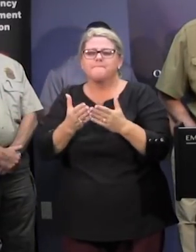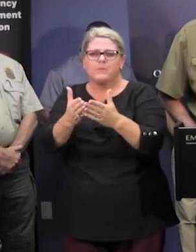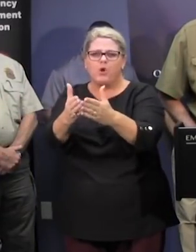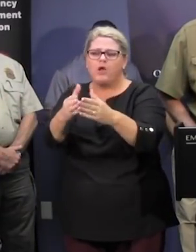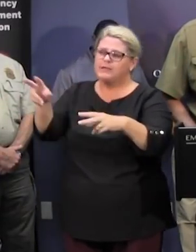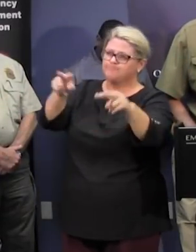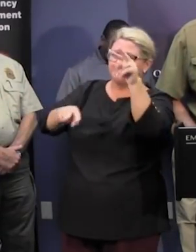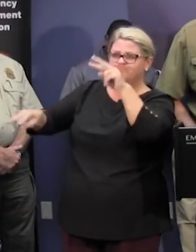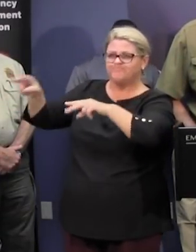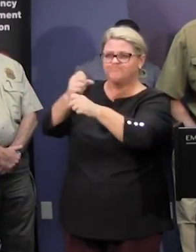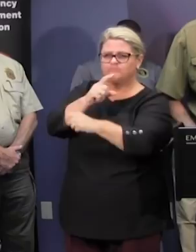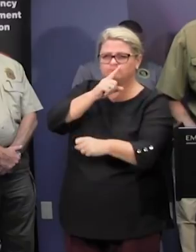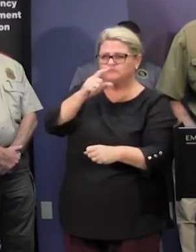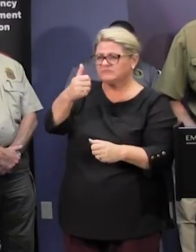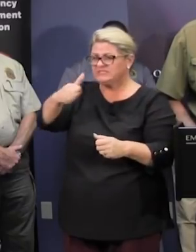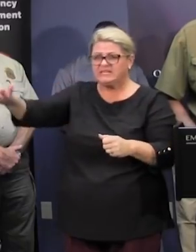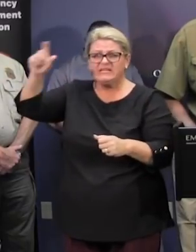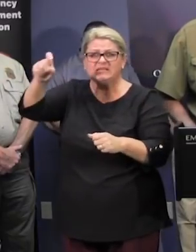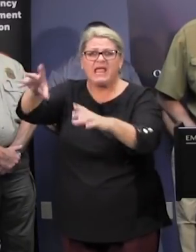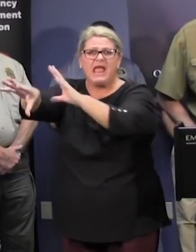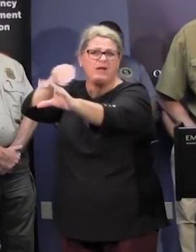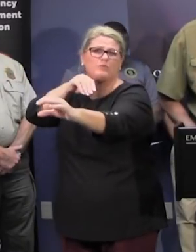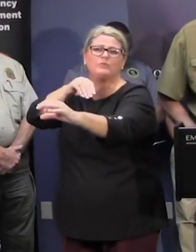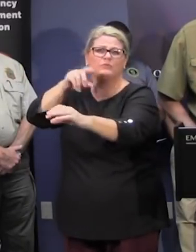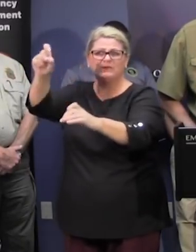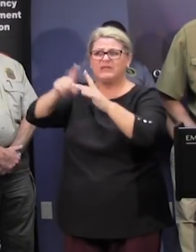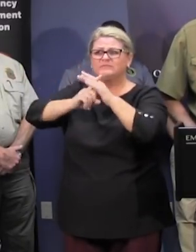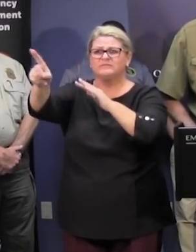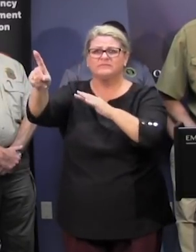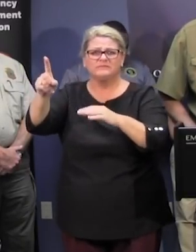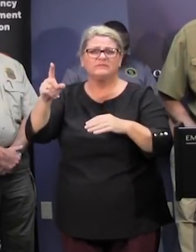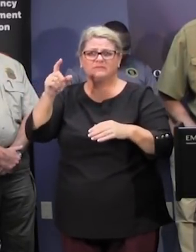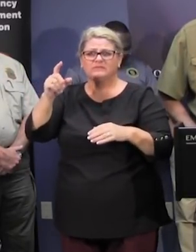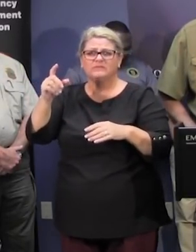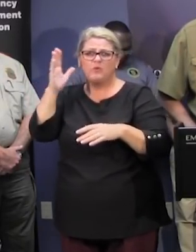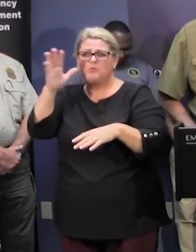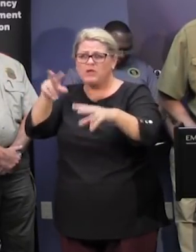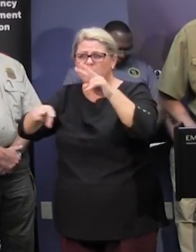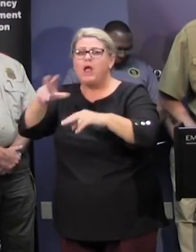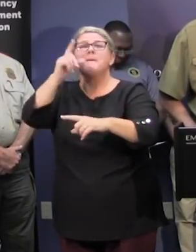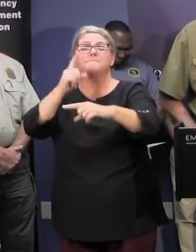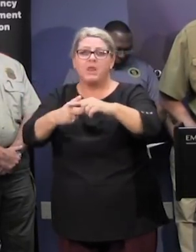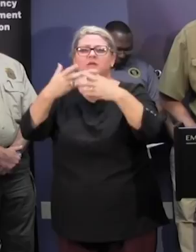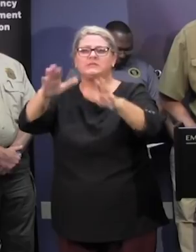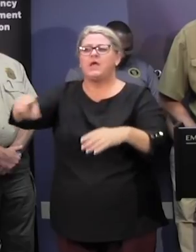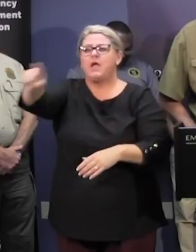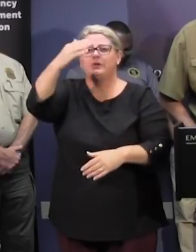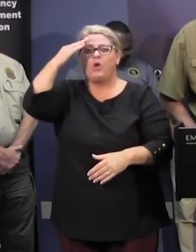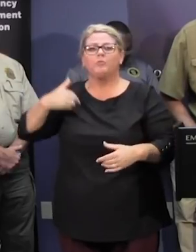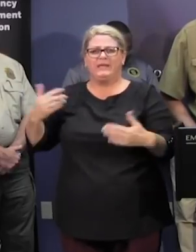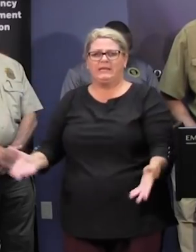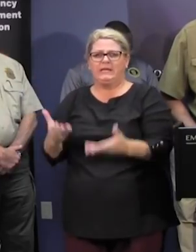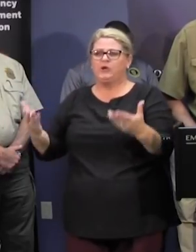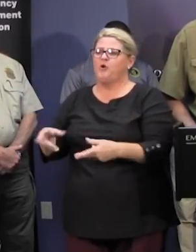waterways to help with any evacuations that might be necessary but also provide a presence a safety presence as